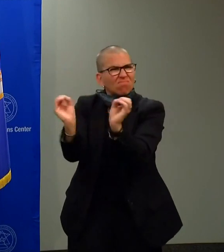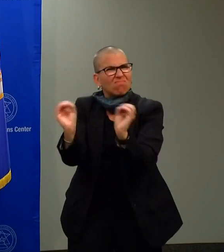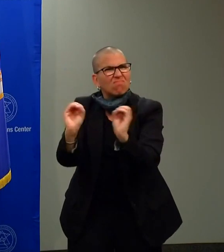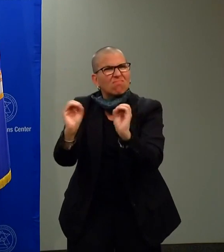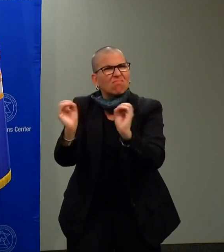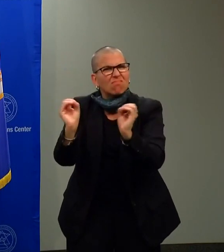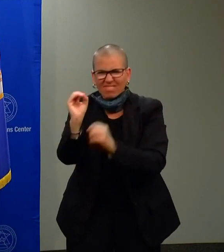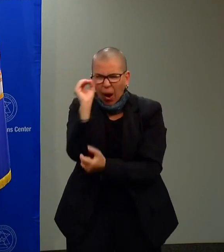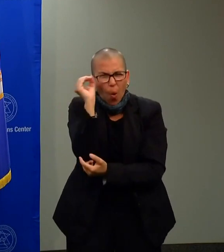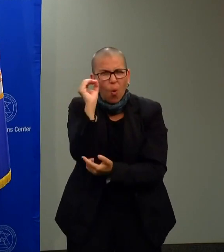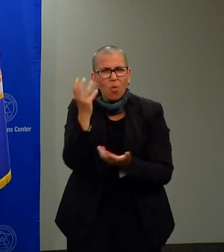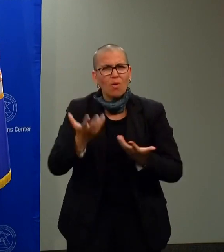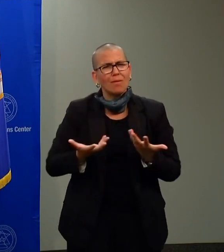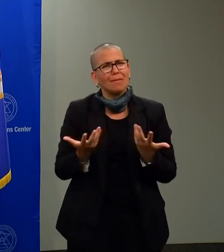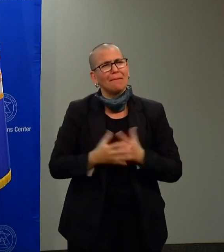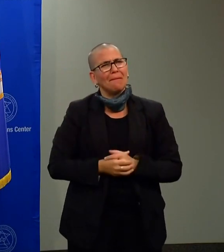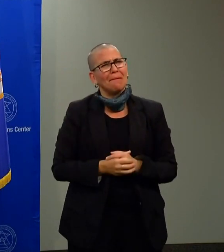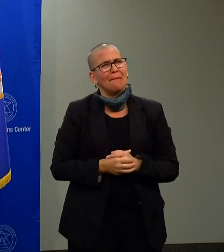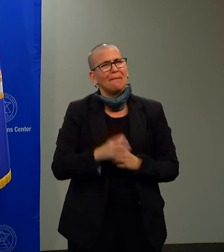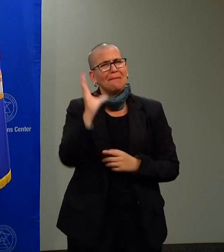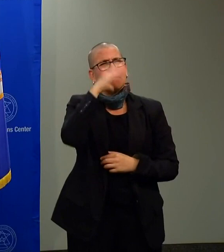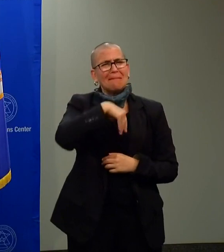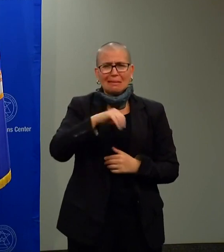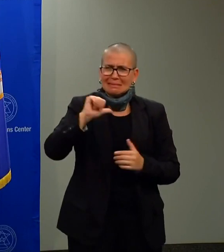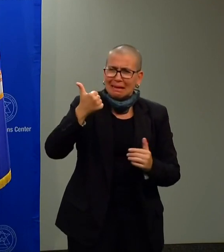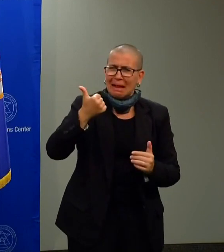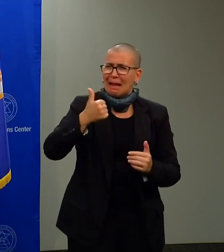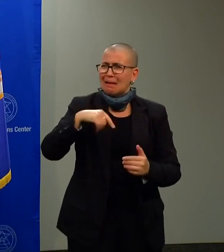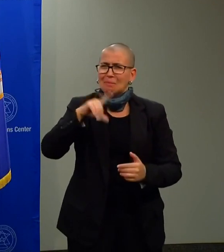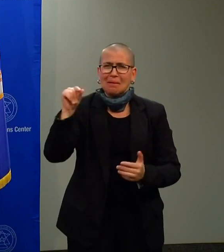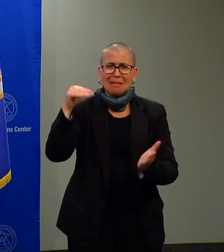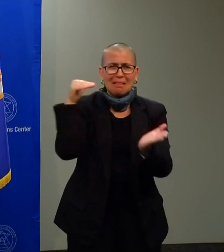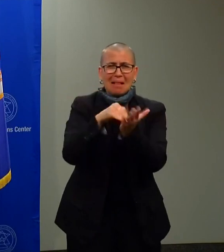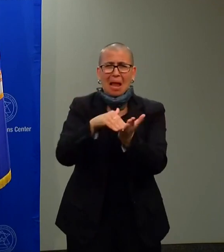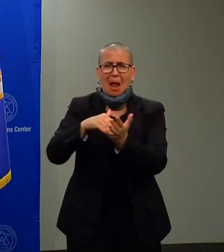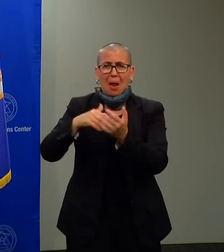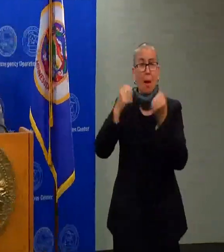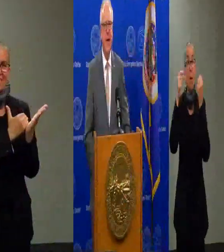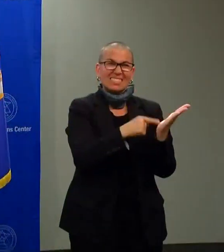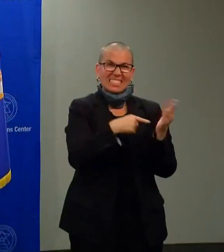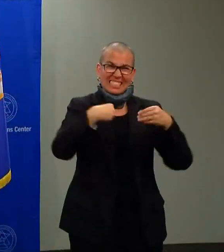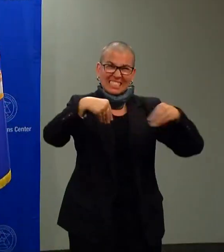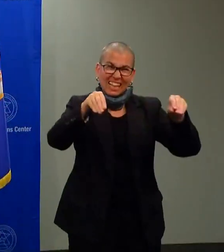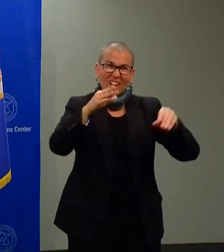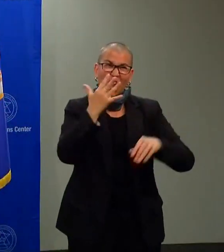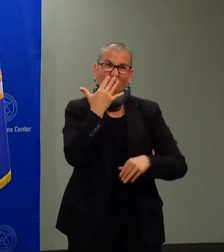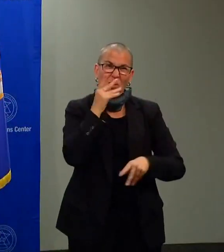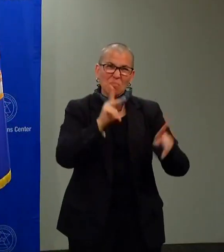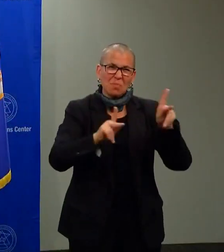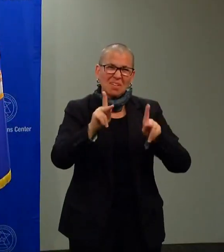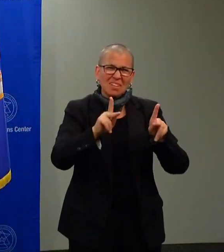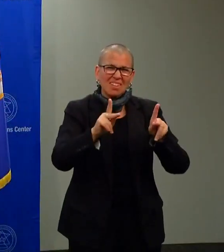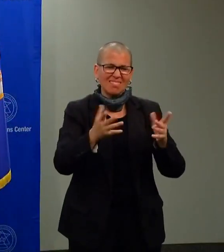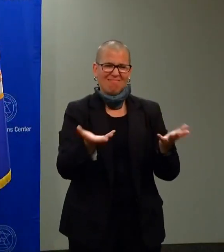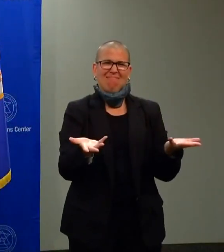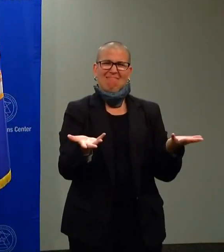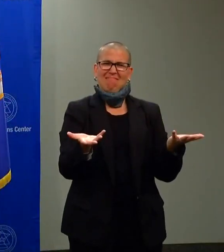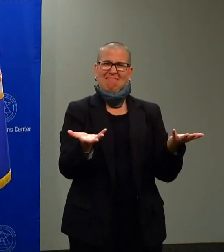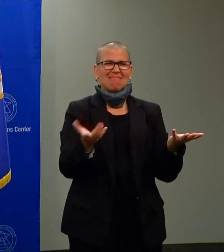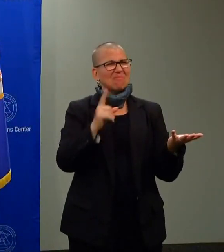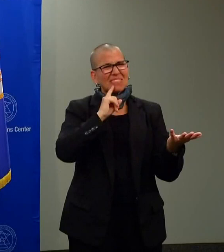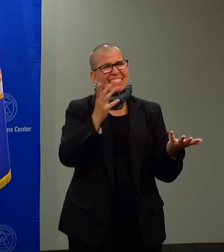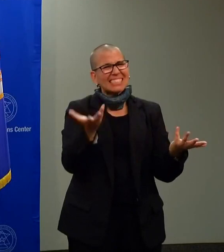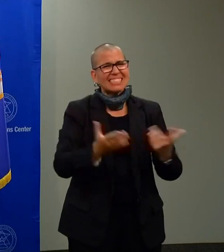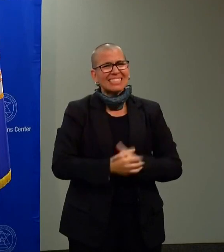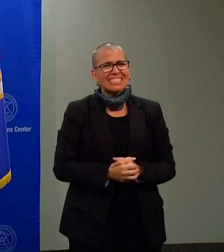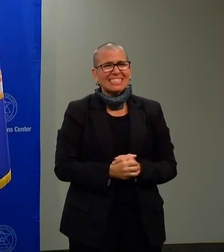We can't find a teacher that looks like the kids they're teaching. You don't need another one that looks like me. You are born in this state, two